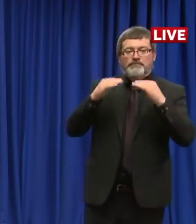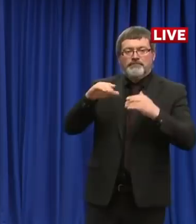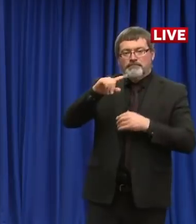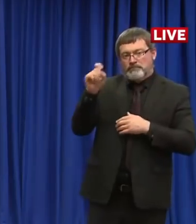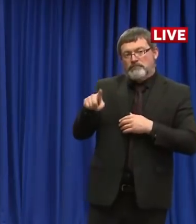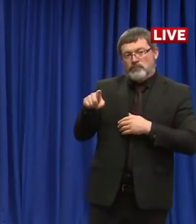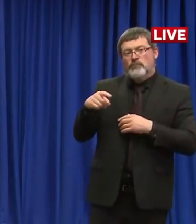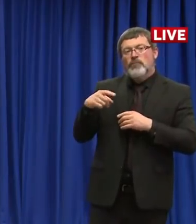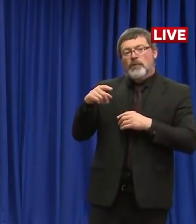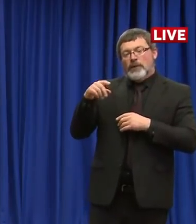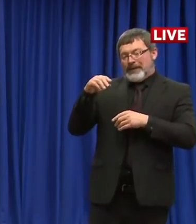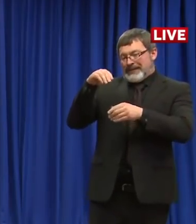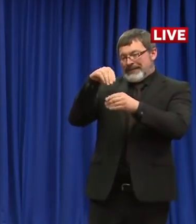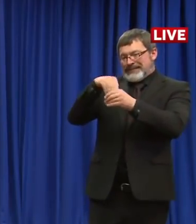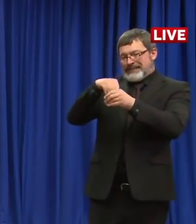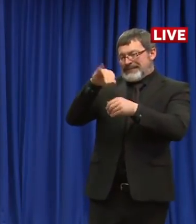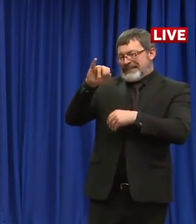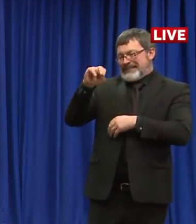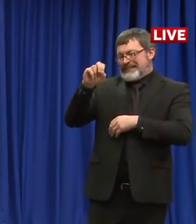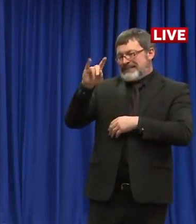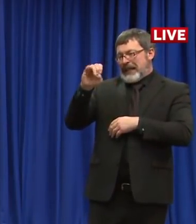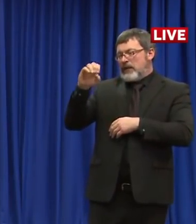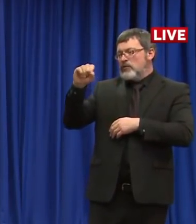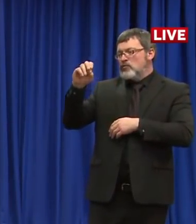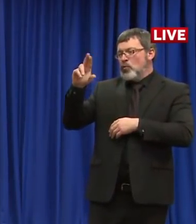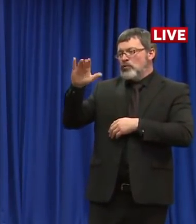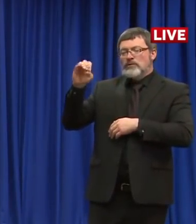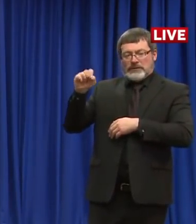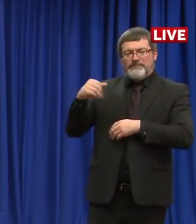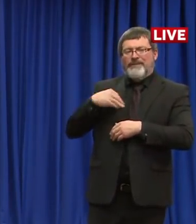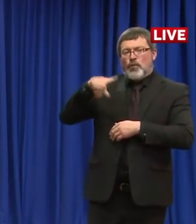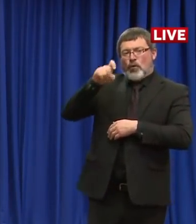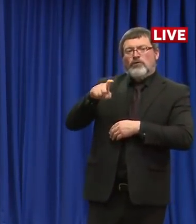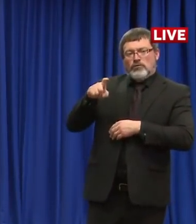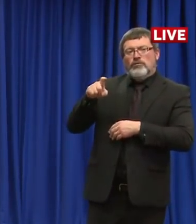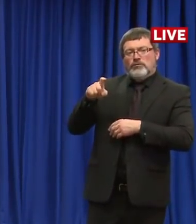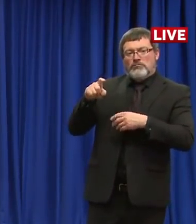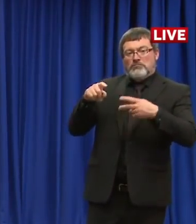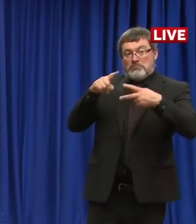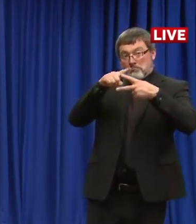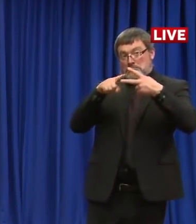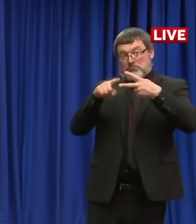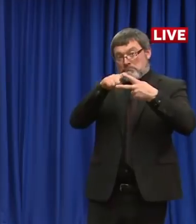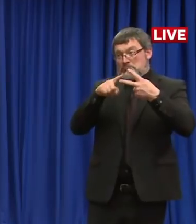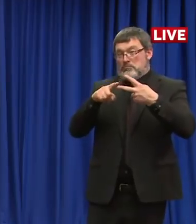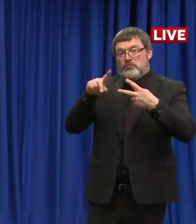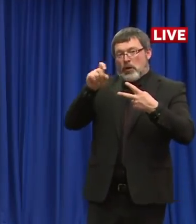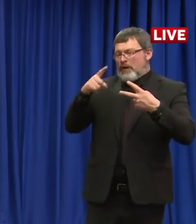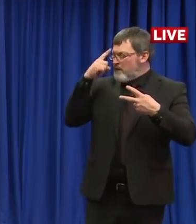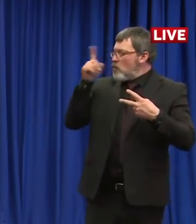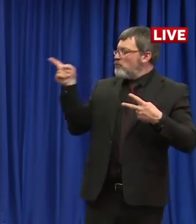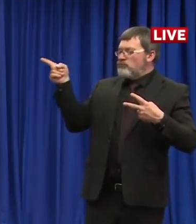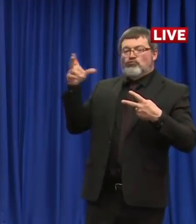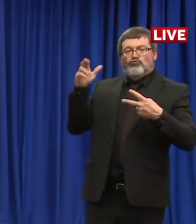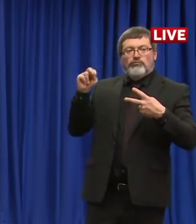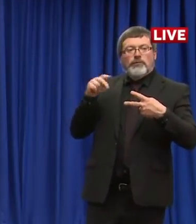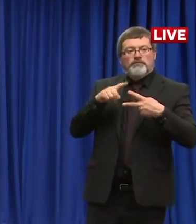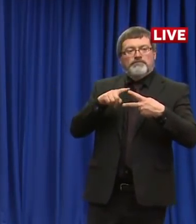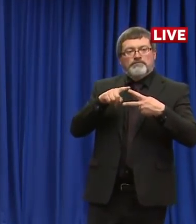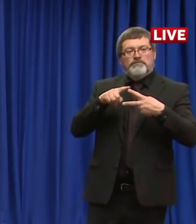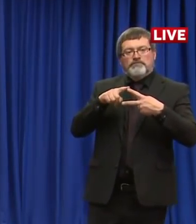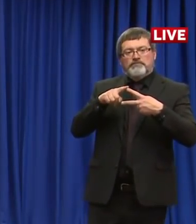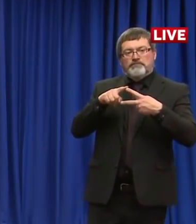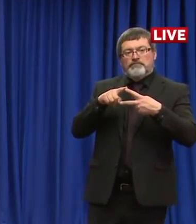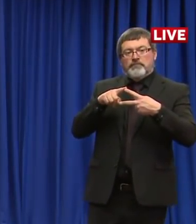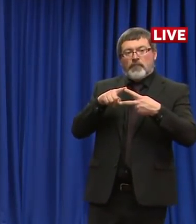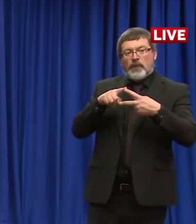Yes. One for Dr. Chen, one for the Governor. Dr. Chen, one percentage of the people who have been hospitalized during New Hampshire are 60 or over. And